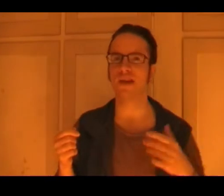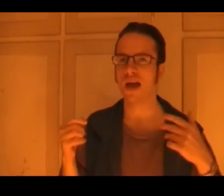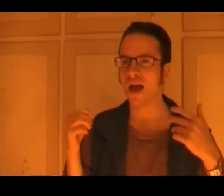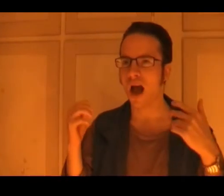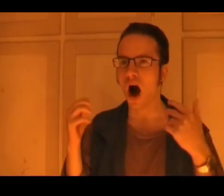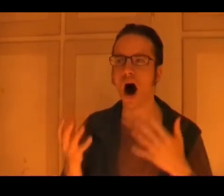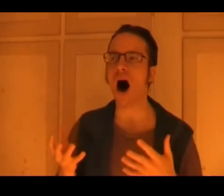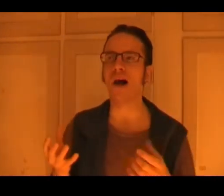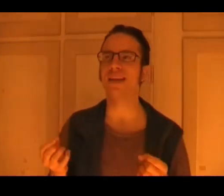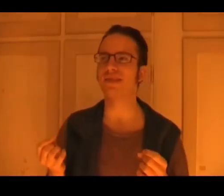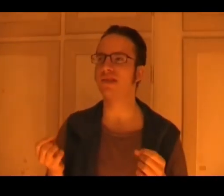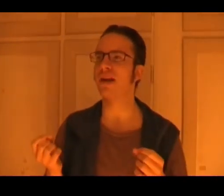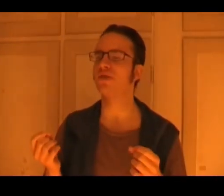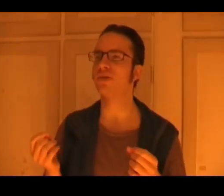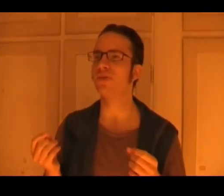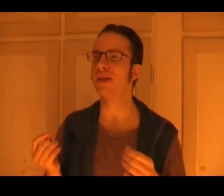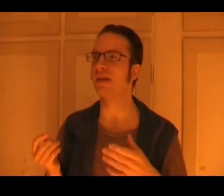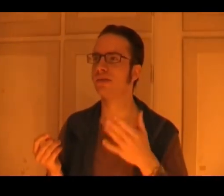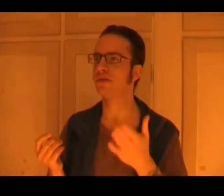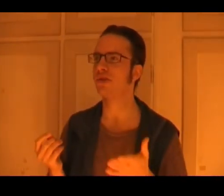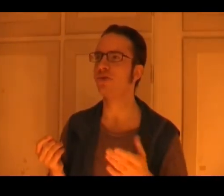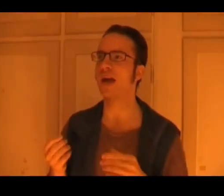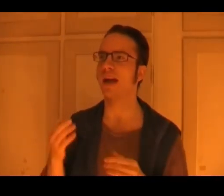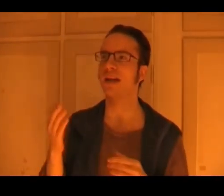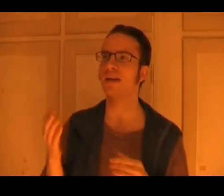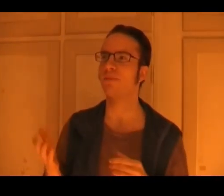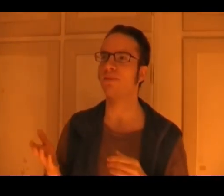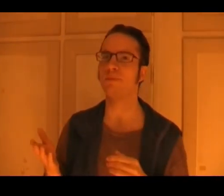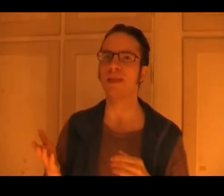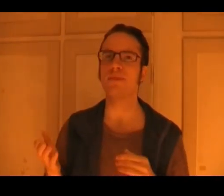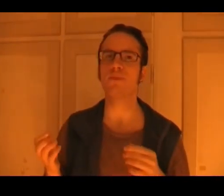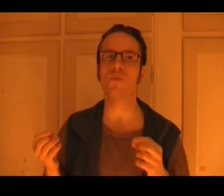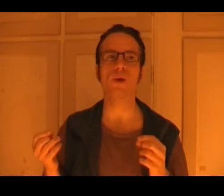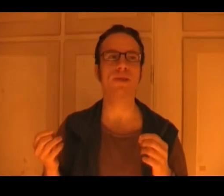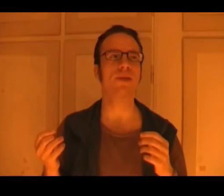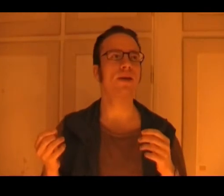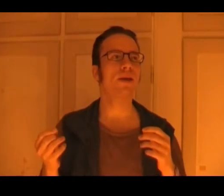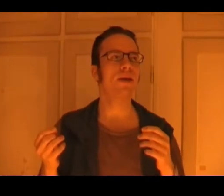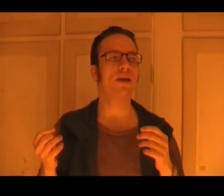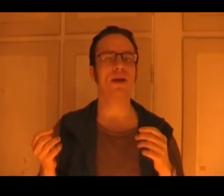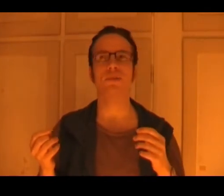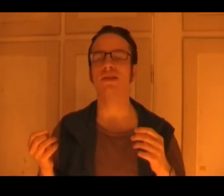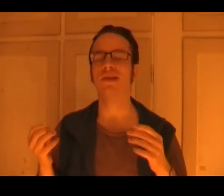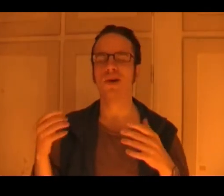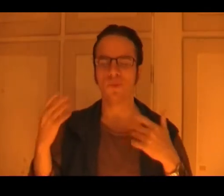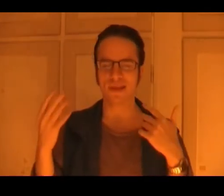odd exchange between Cusack and Pete with, Amanda Pete, with,